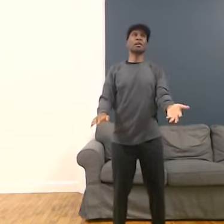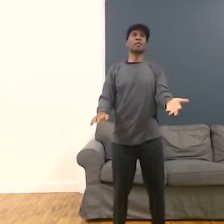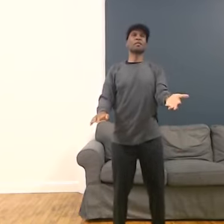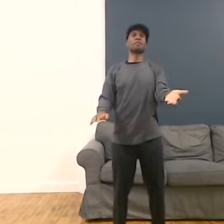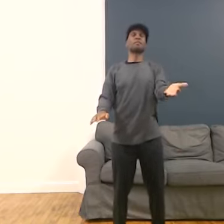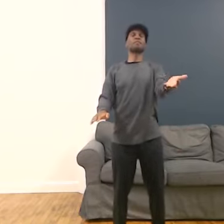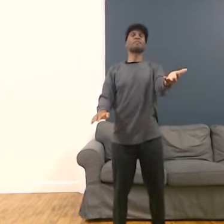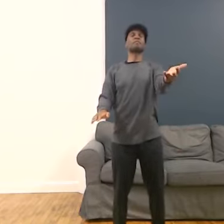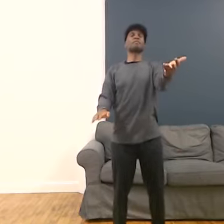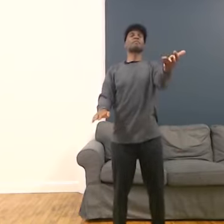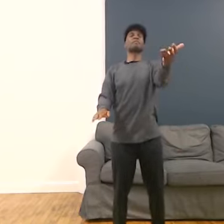right hand.